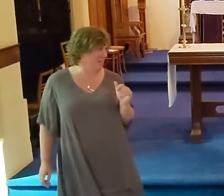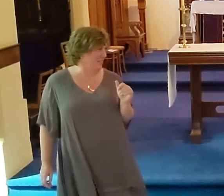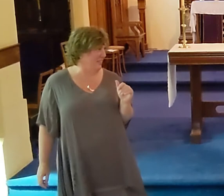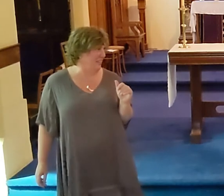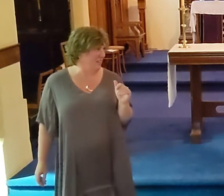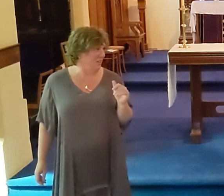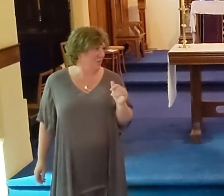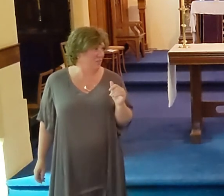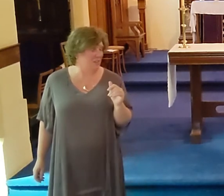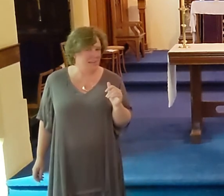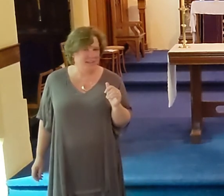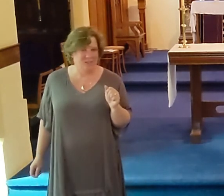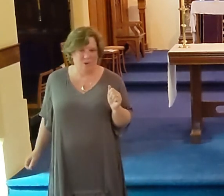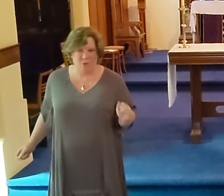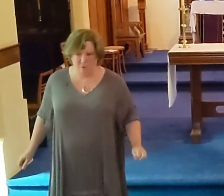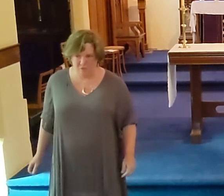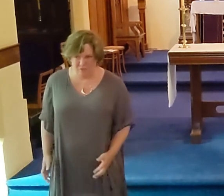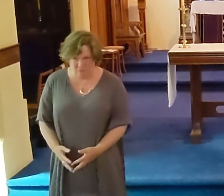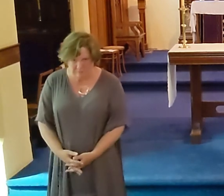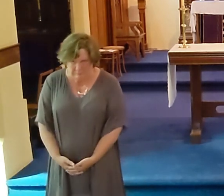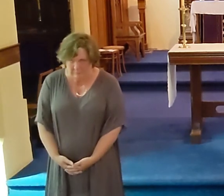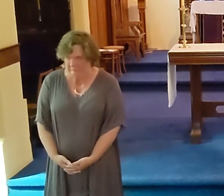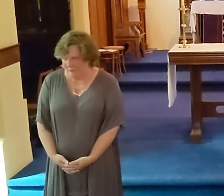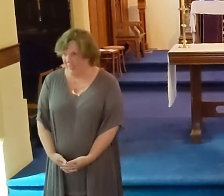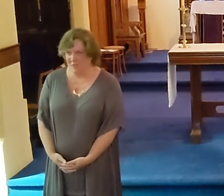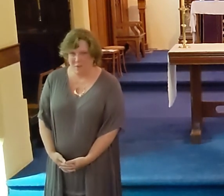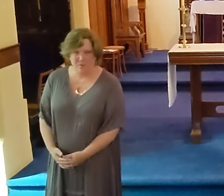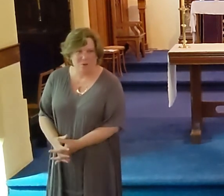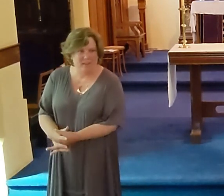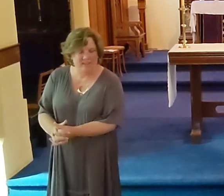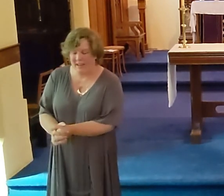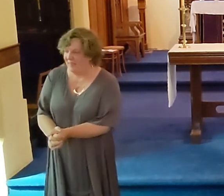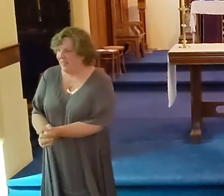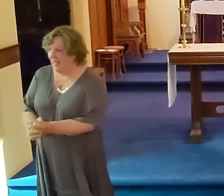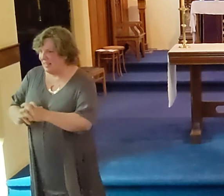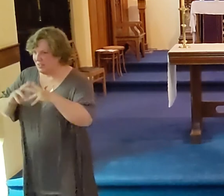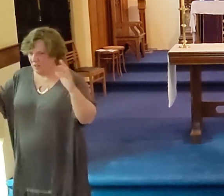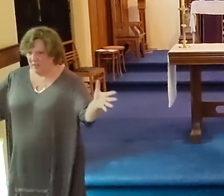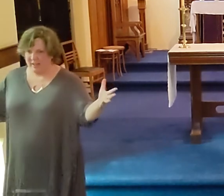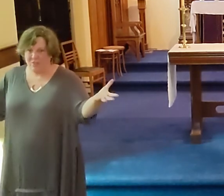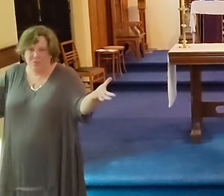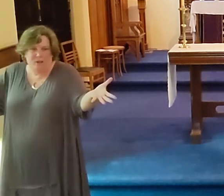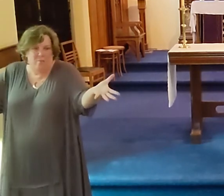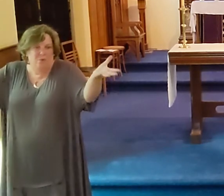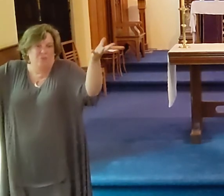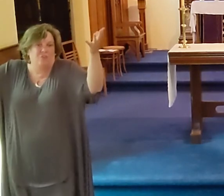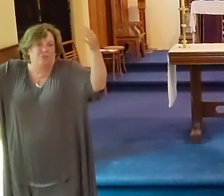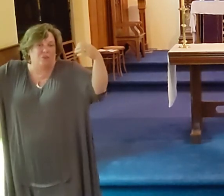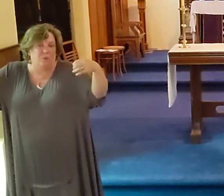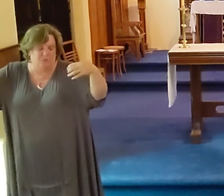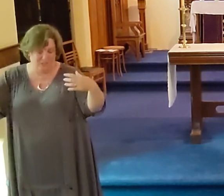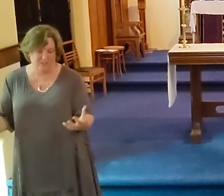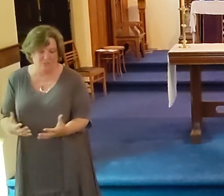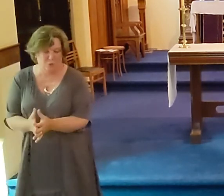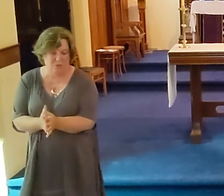white audience in that concert. So, we were feeling very white. And if you are moved